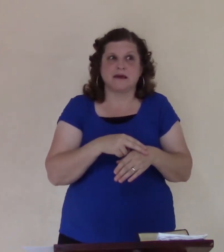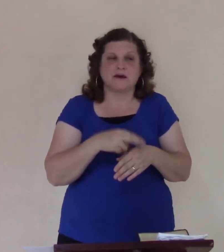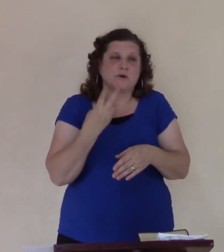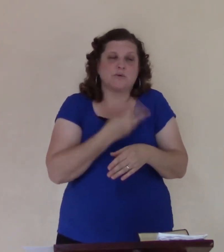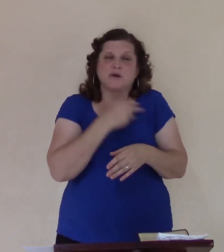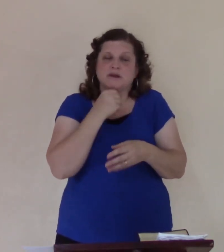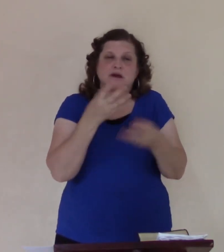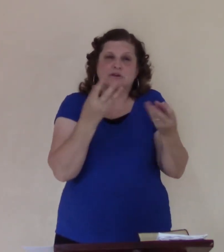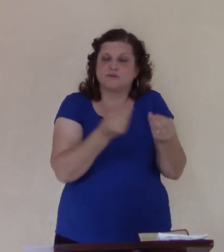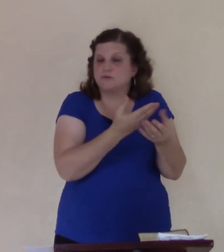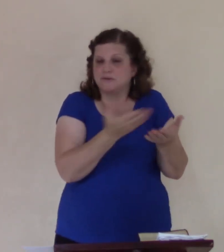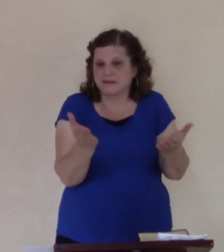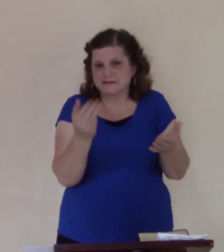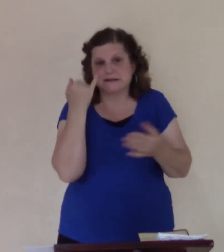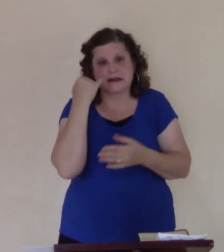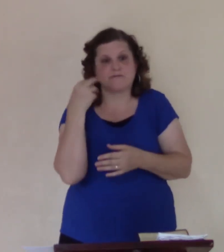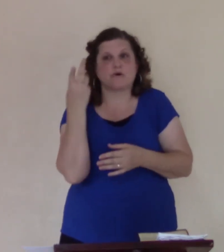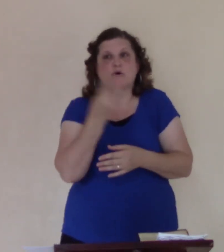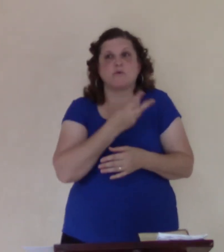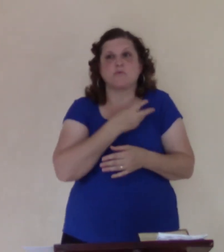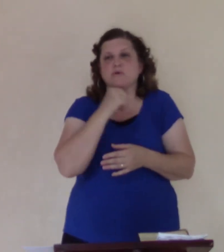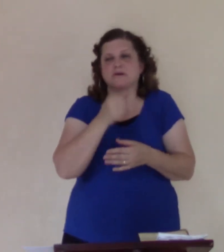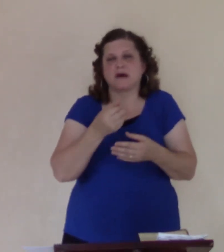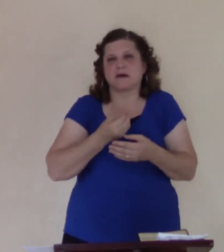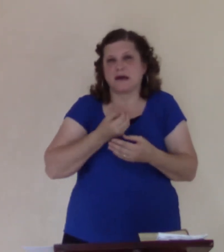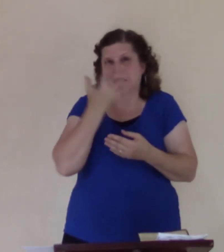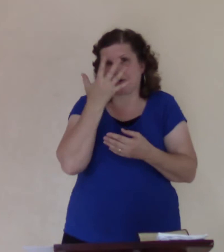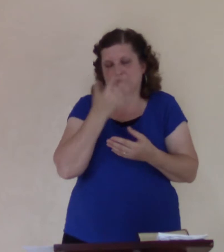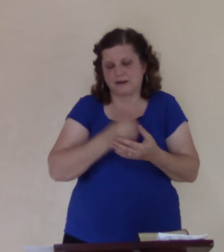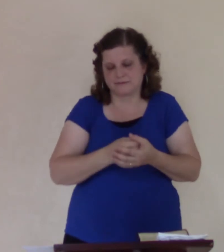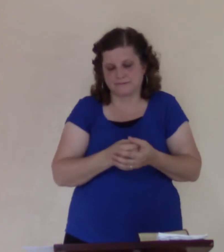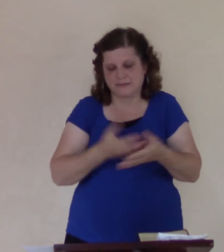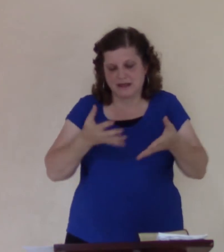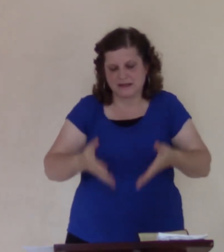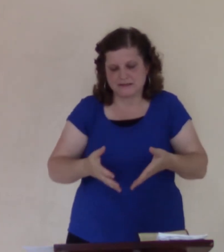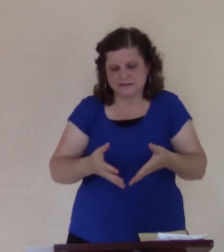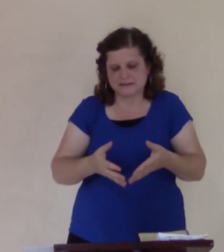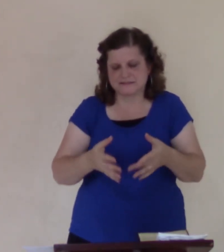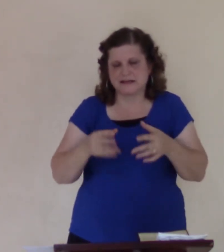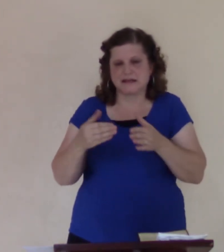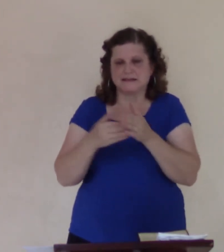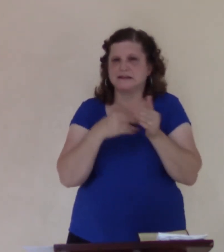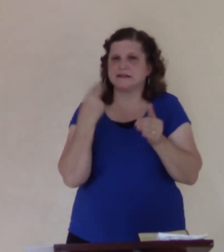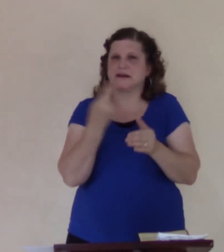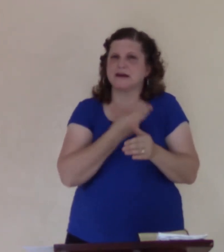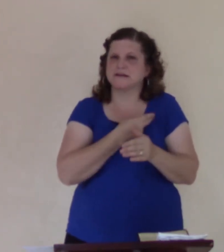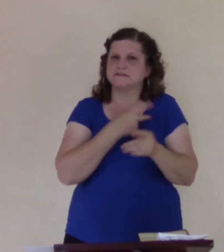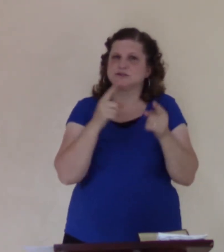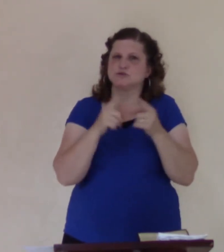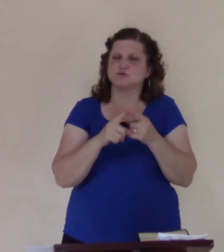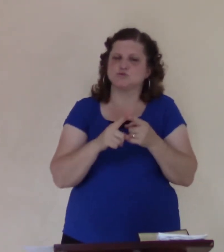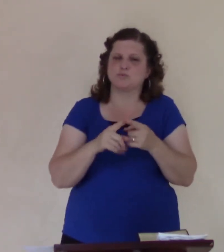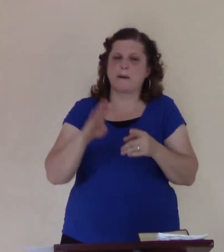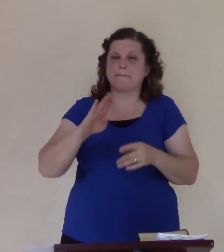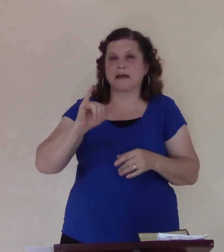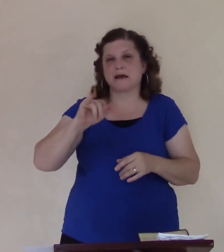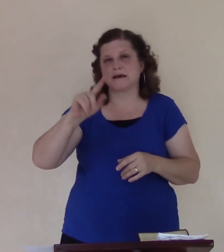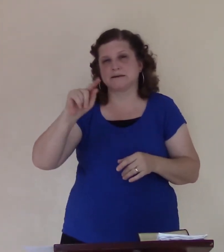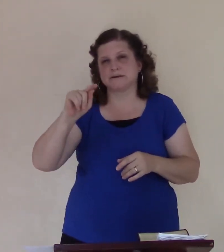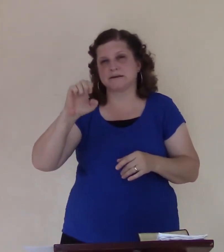lead you into bitterness. It can lead us to stop serving the Lord. I want to see how this worked out in life in Jonah.